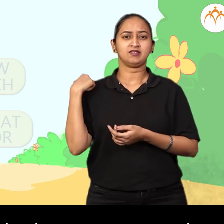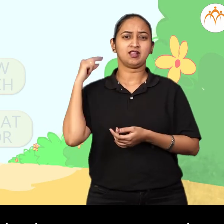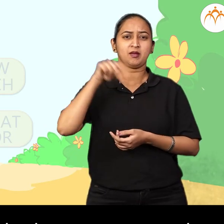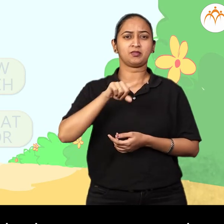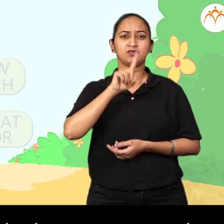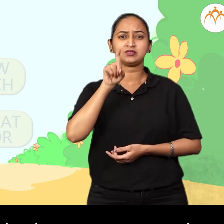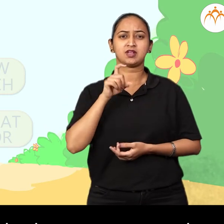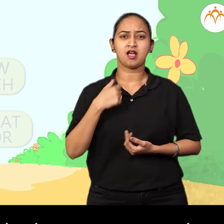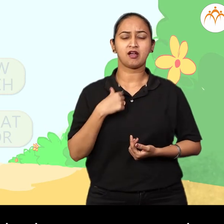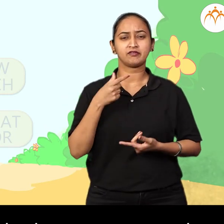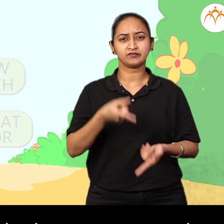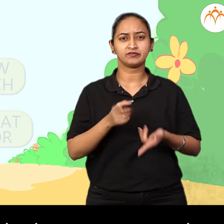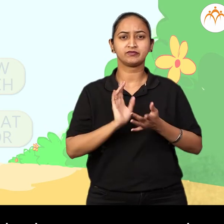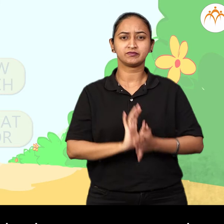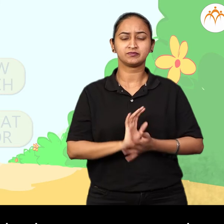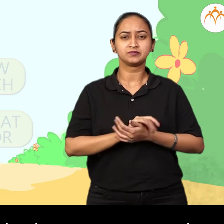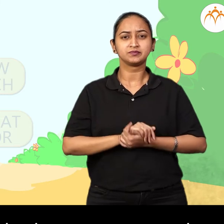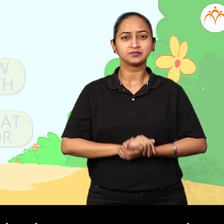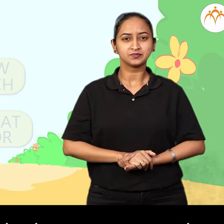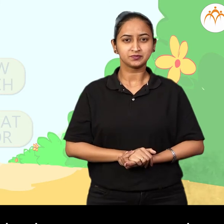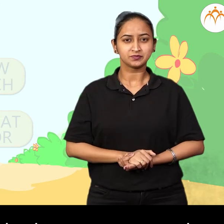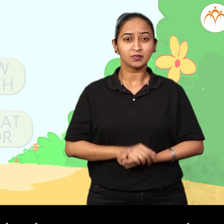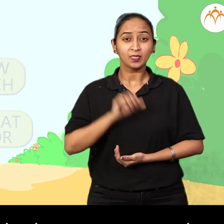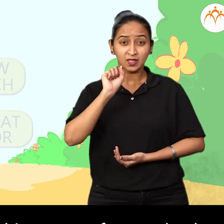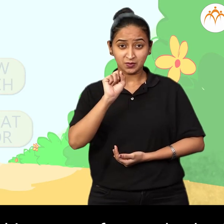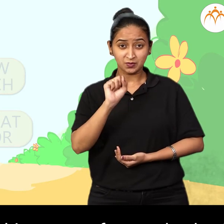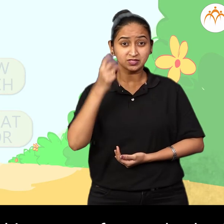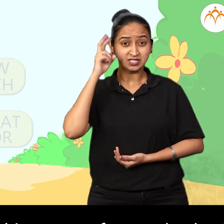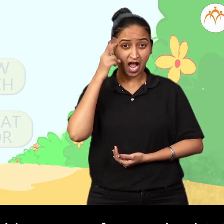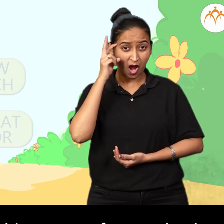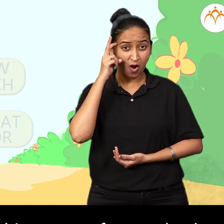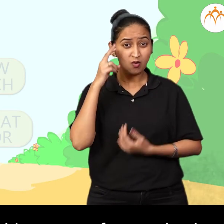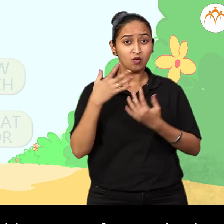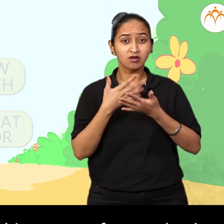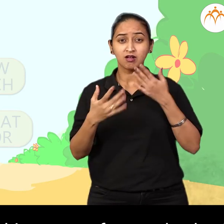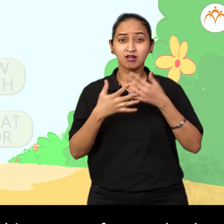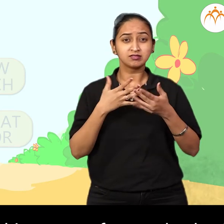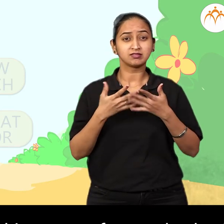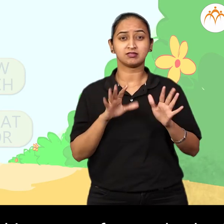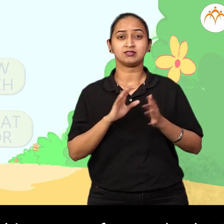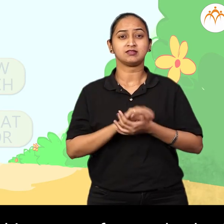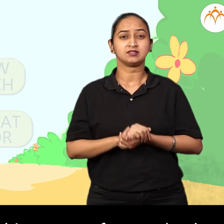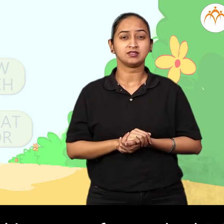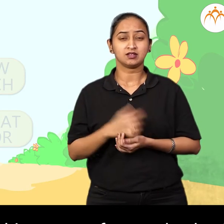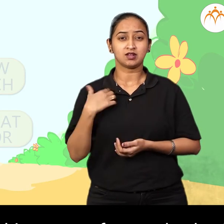are so I had to accompany them. Don't you use me while asking any of your doubts?